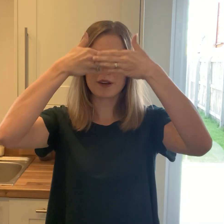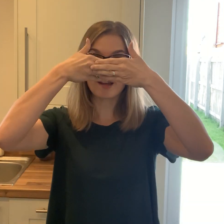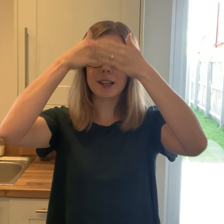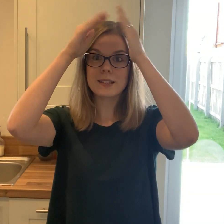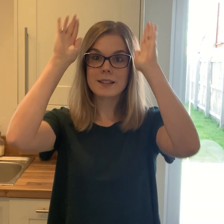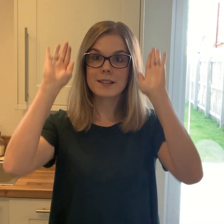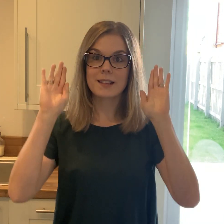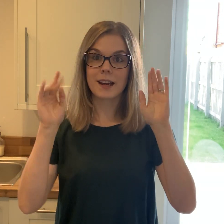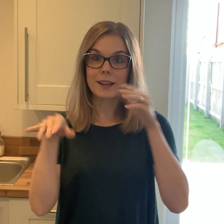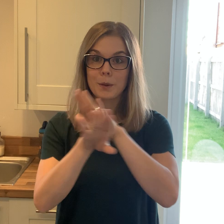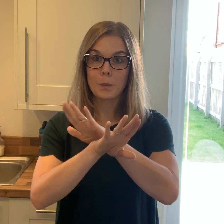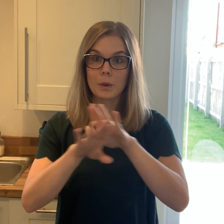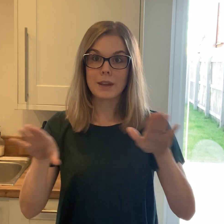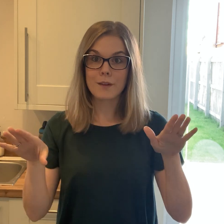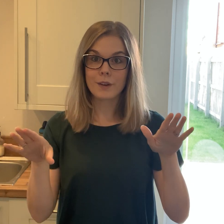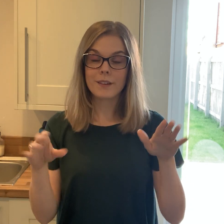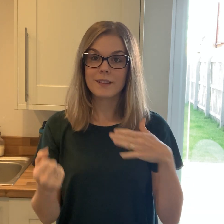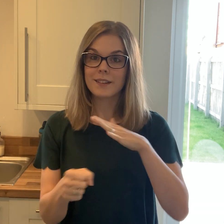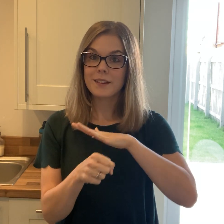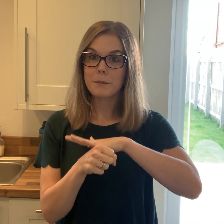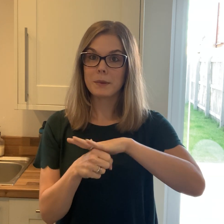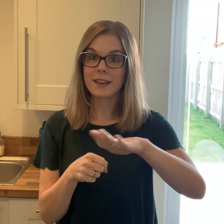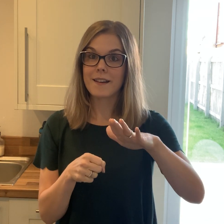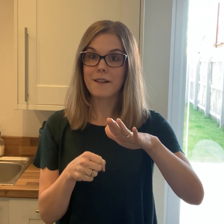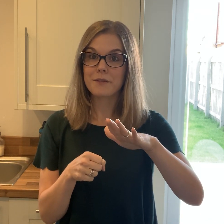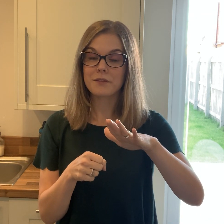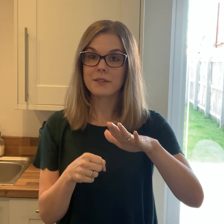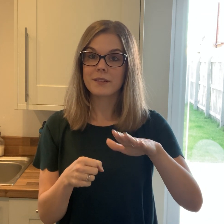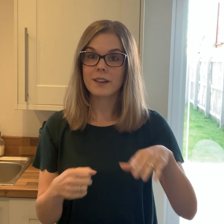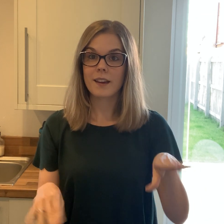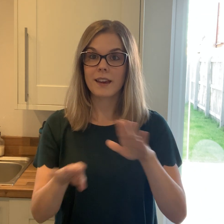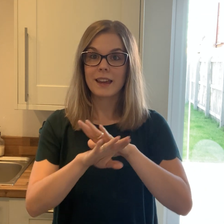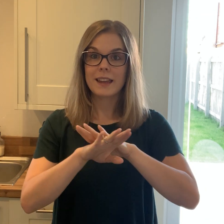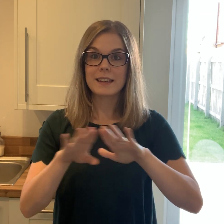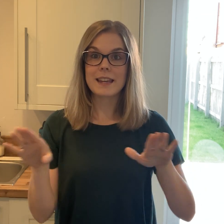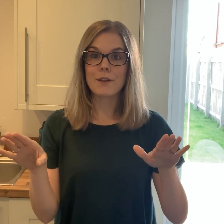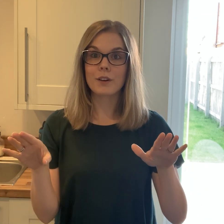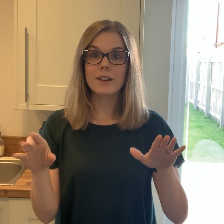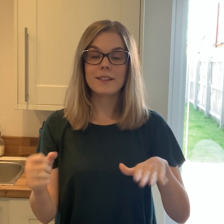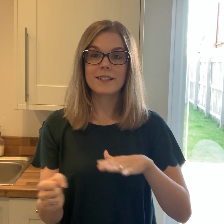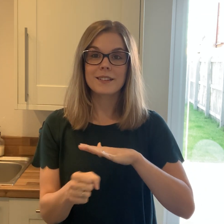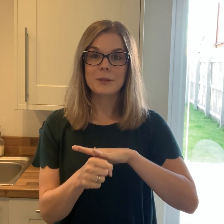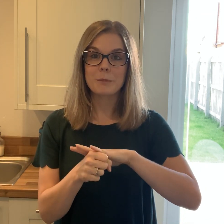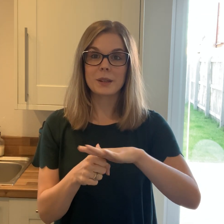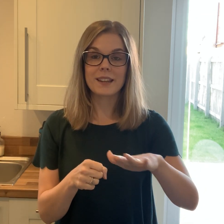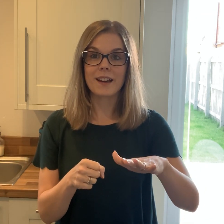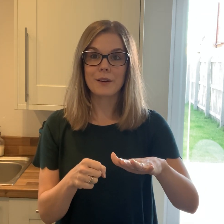the night sky Will never be enough Never be enough